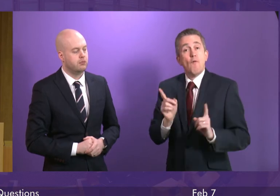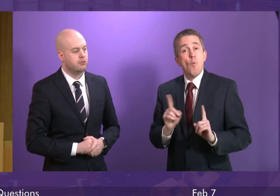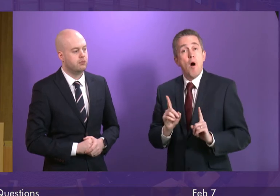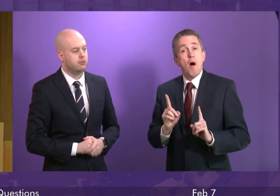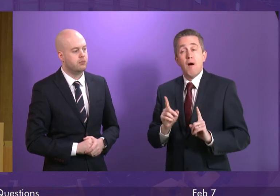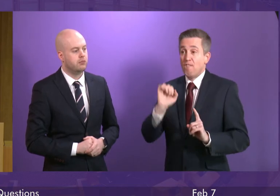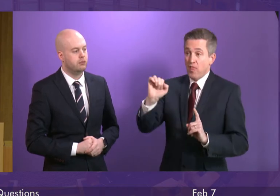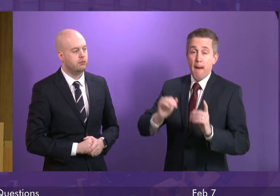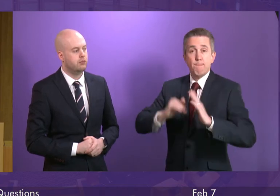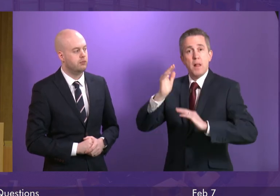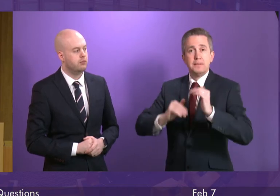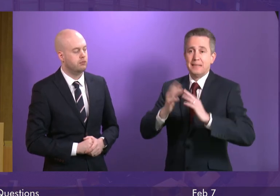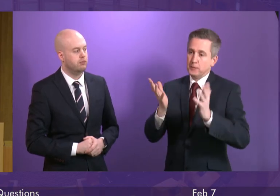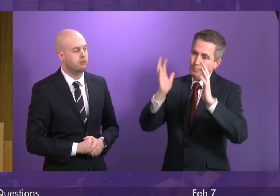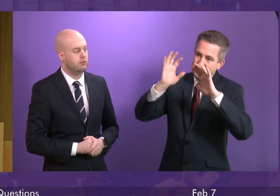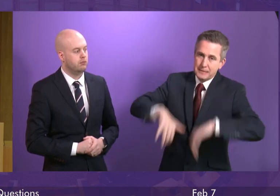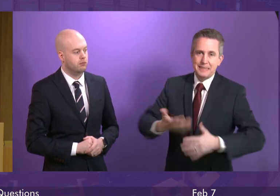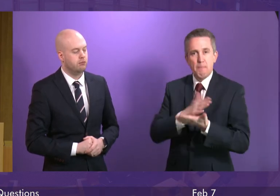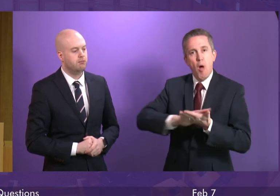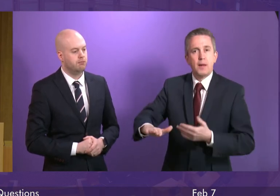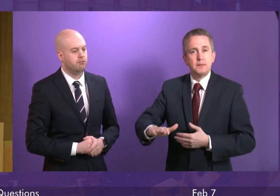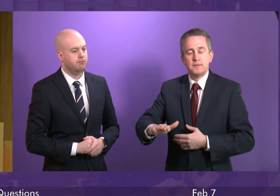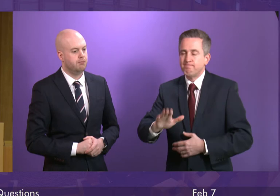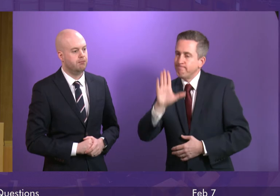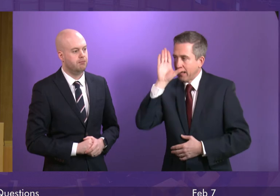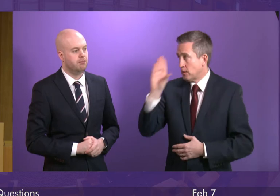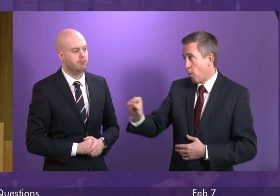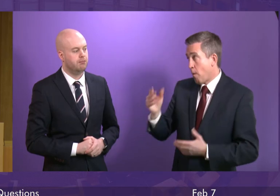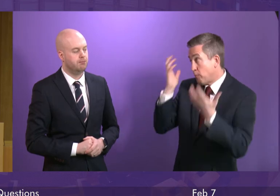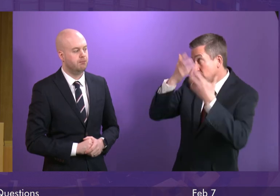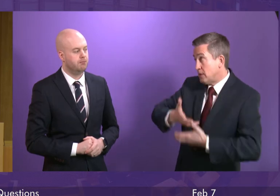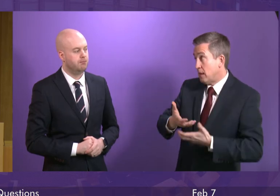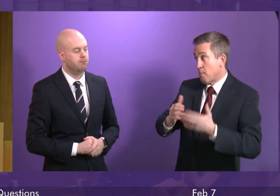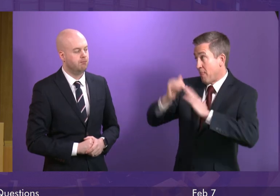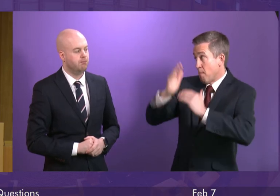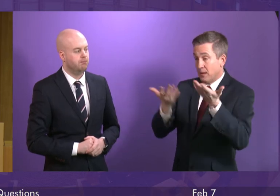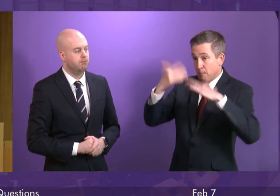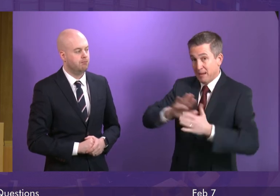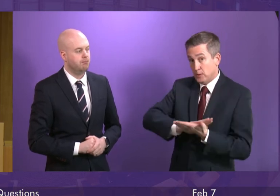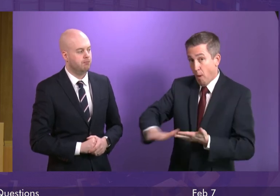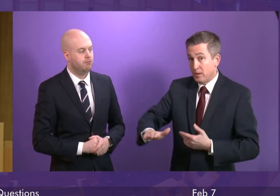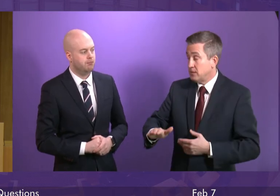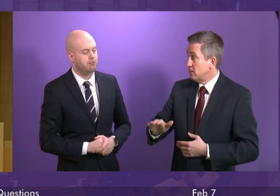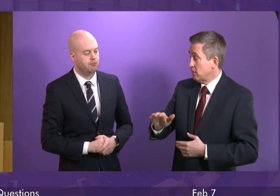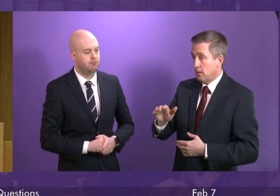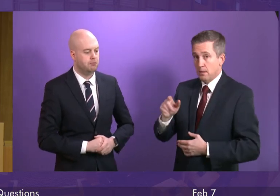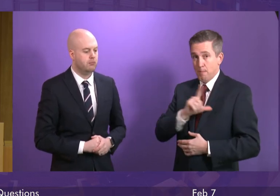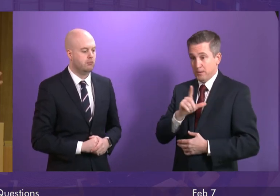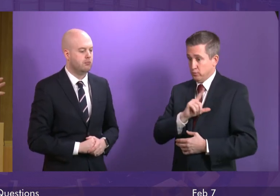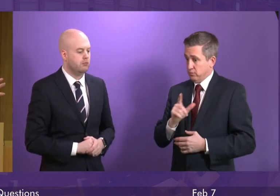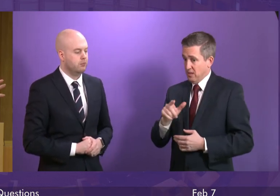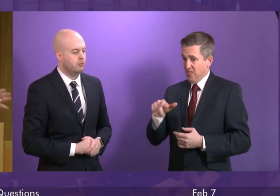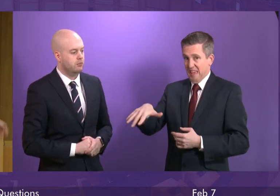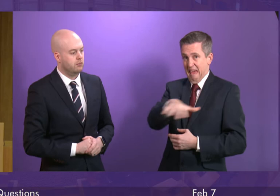demolition of this iconic building. I have many concerns regarding this. One of the concerns is the closeness and vicinity to